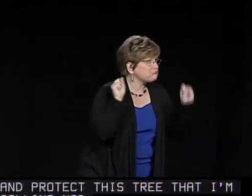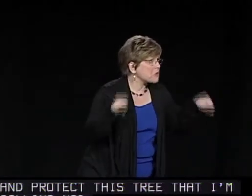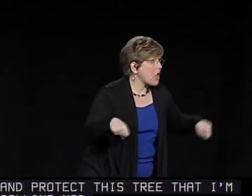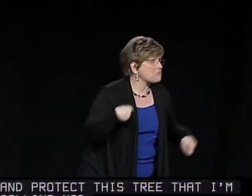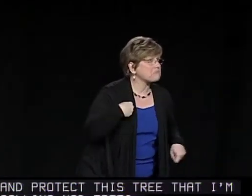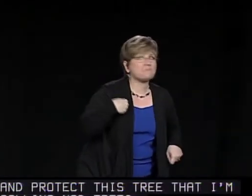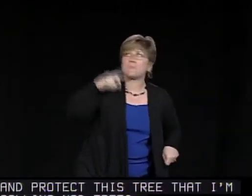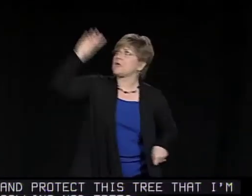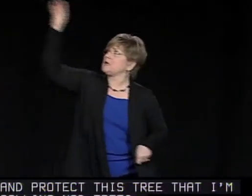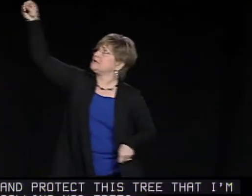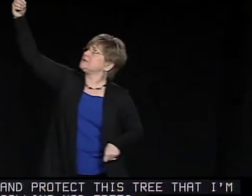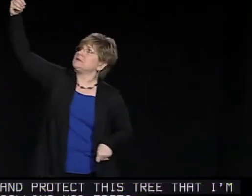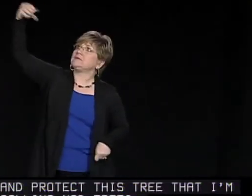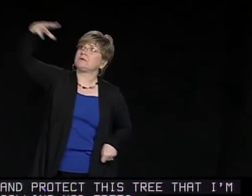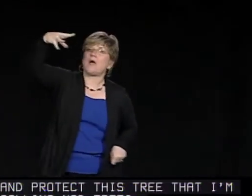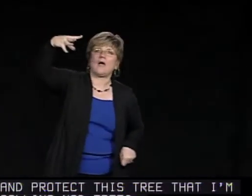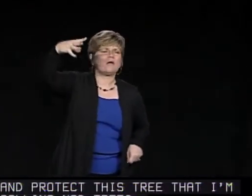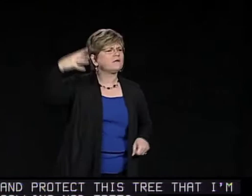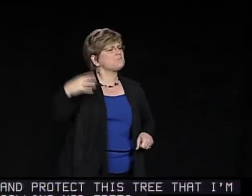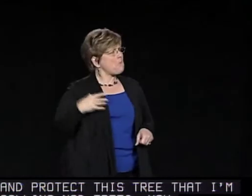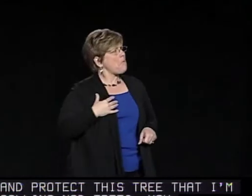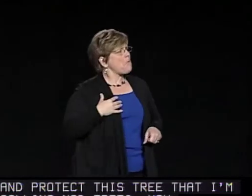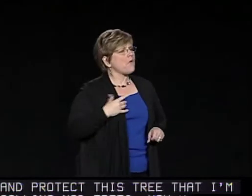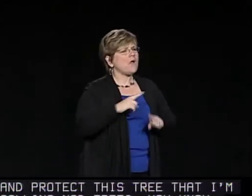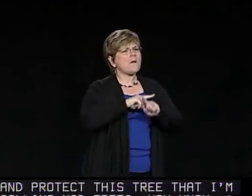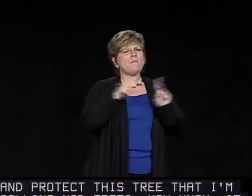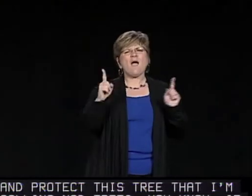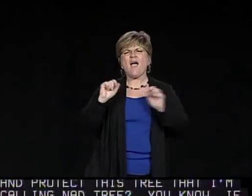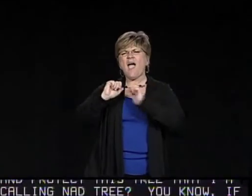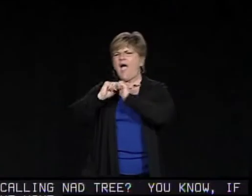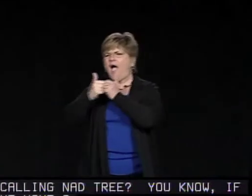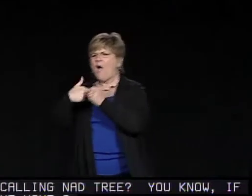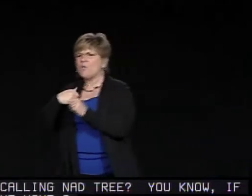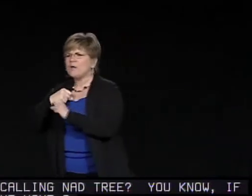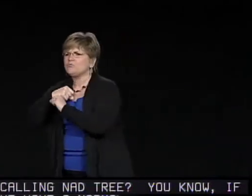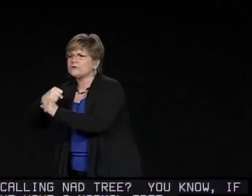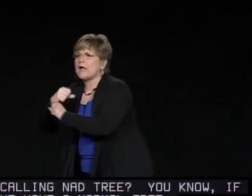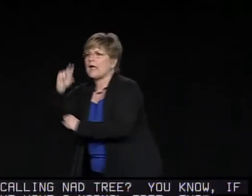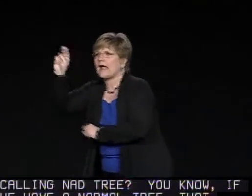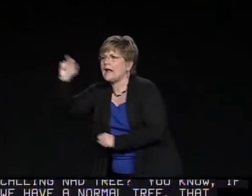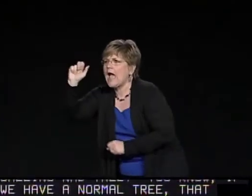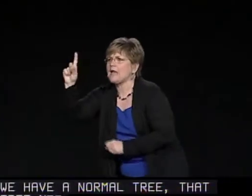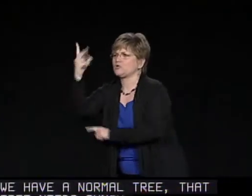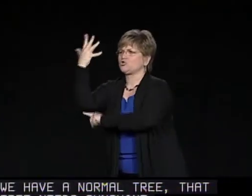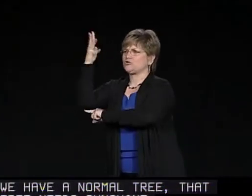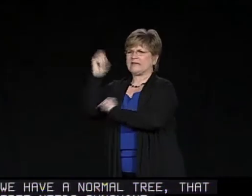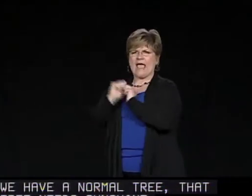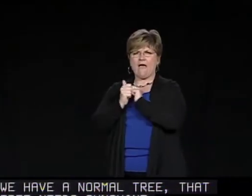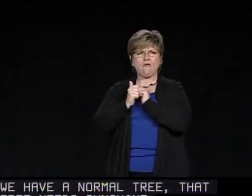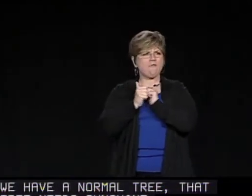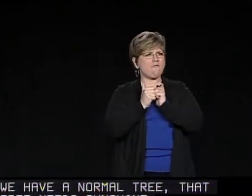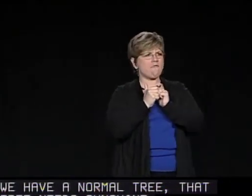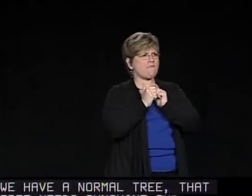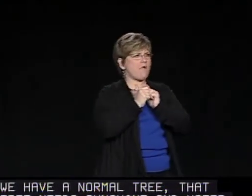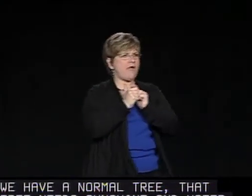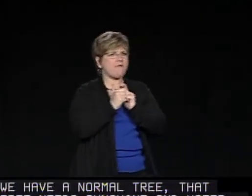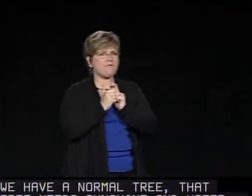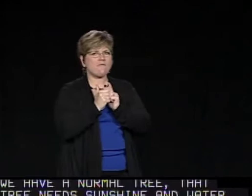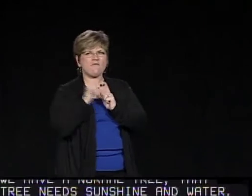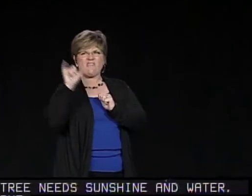You know, if we have a normal tree, that tree needs sunshine and water. But how do we protect and preserve